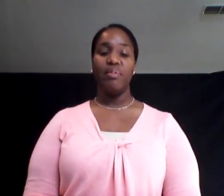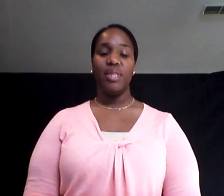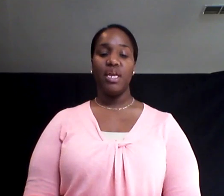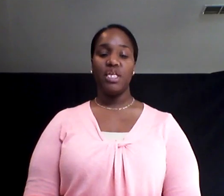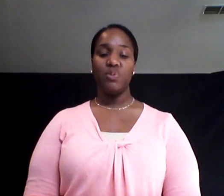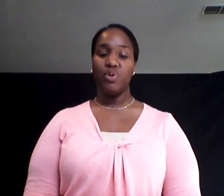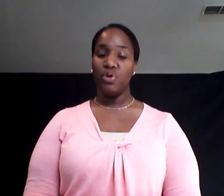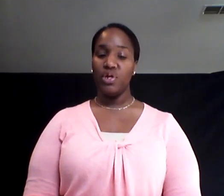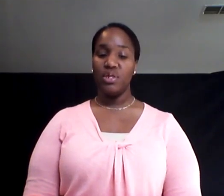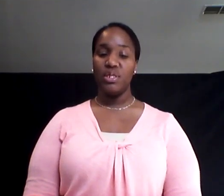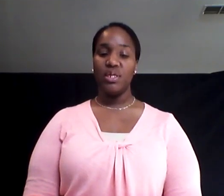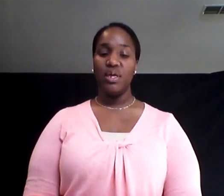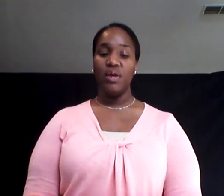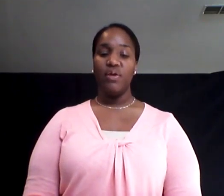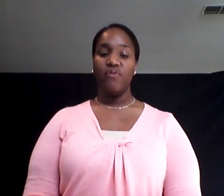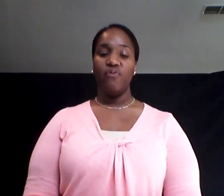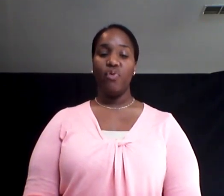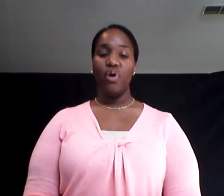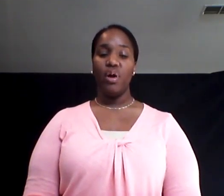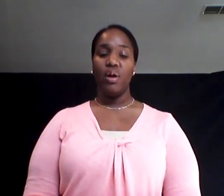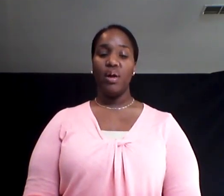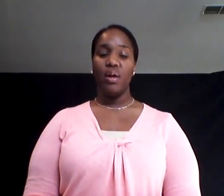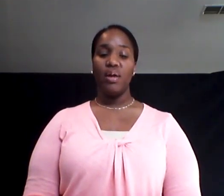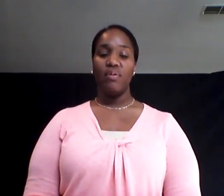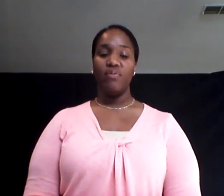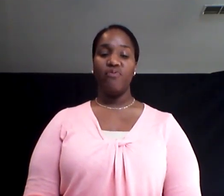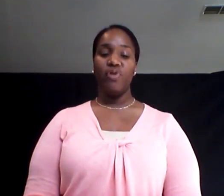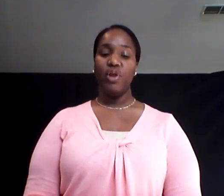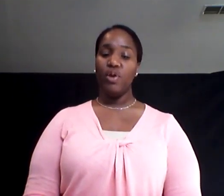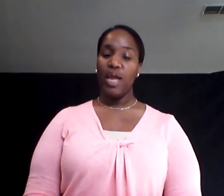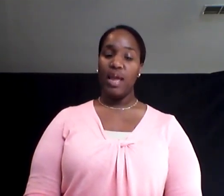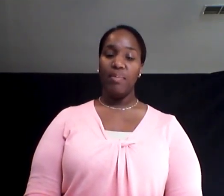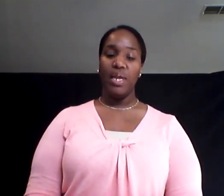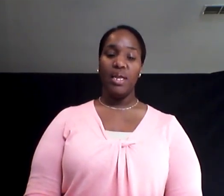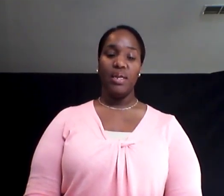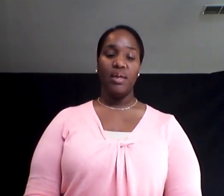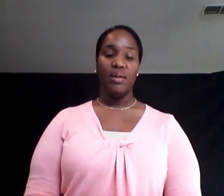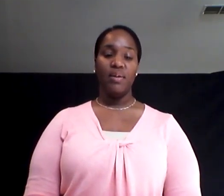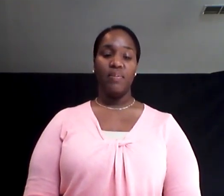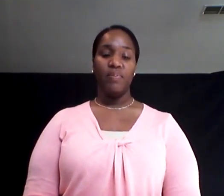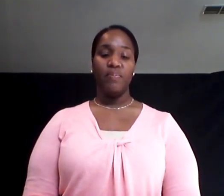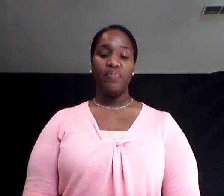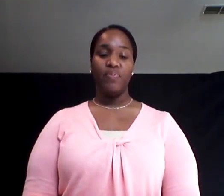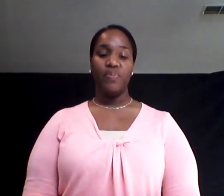Okay, cool. Is it okay if we talk about some of your job goals today?